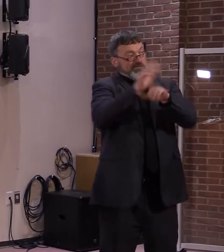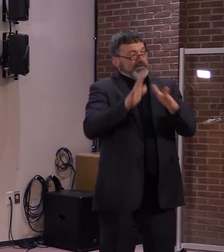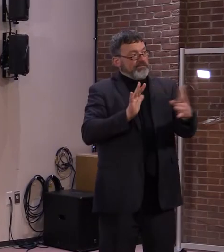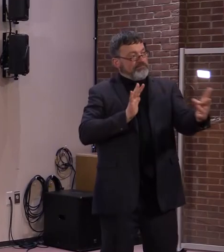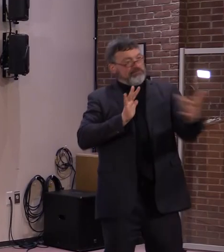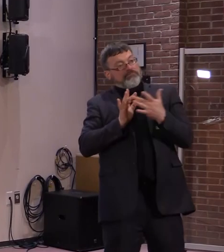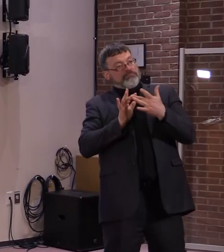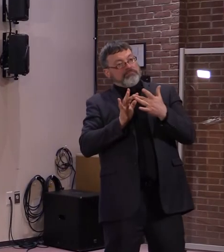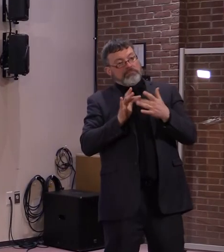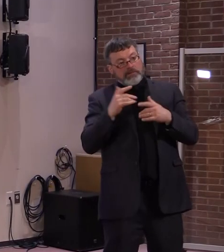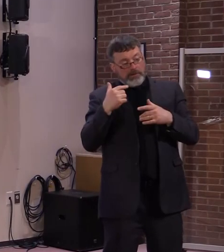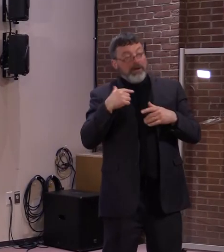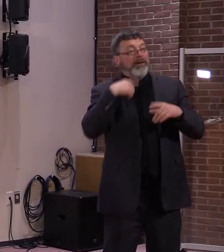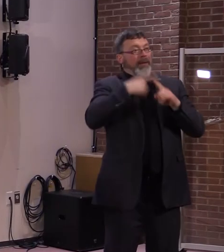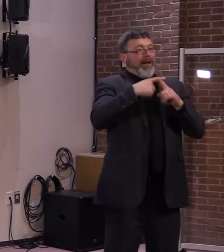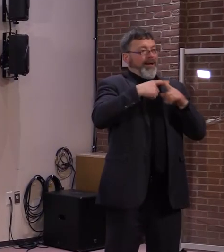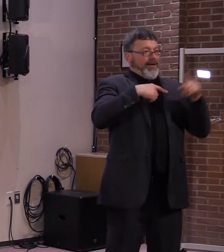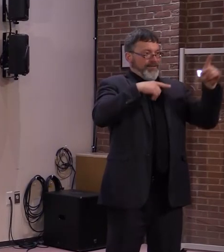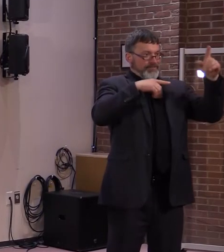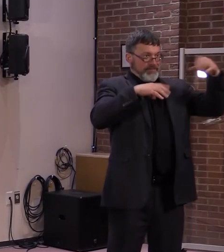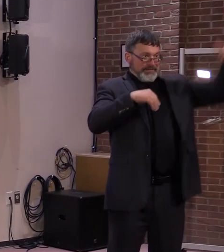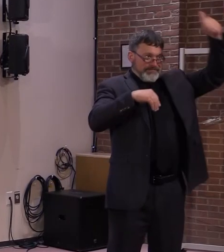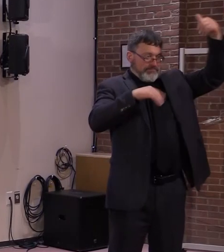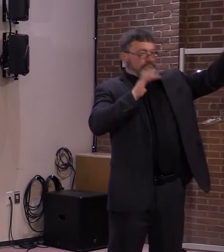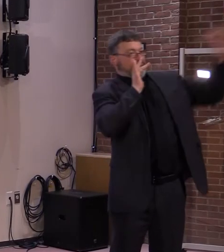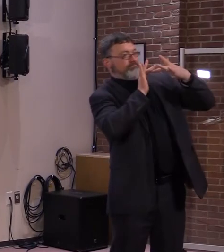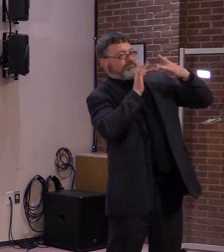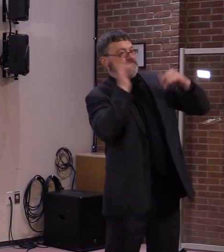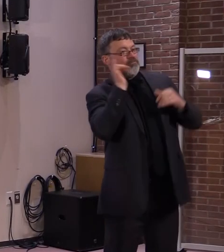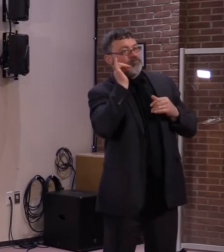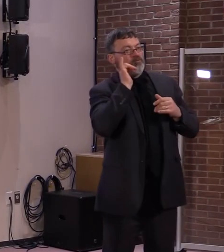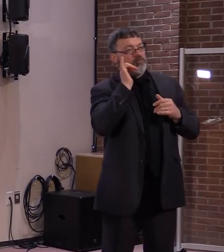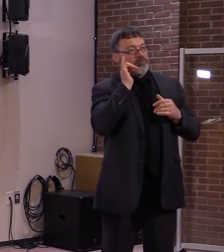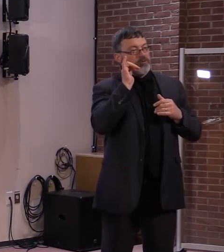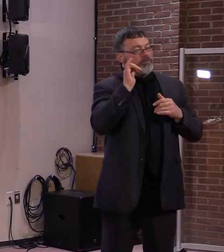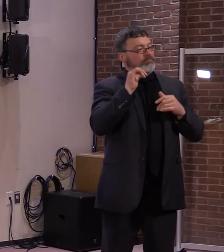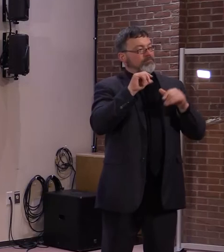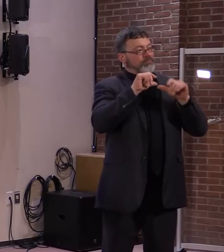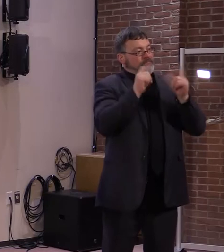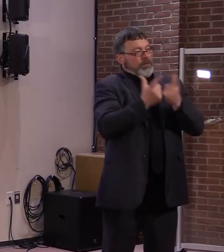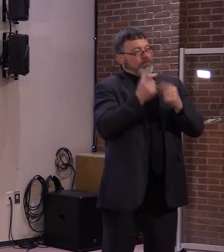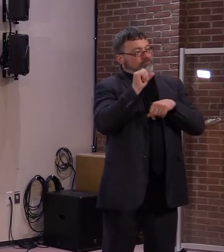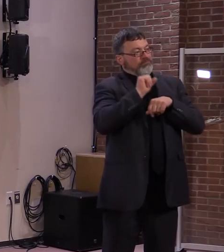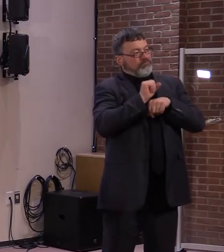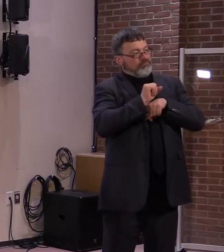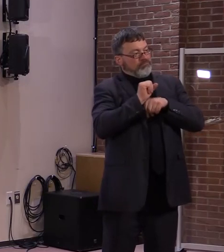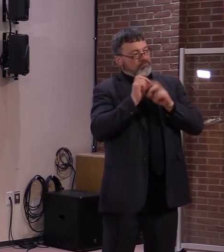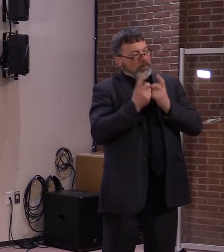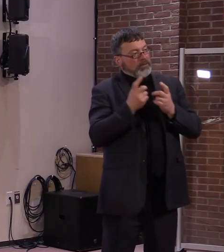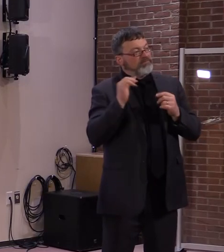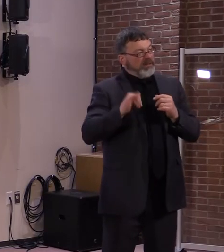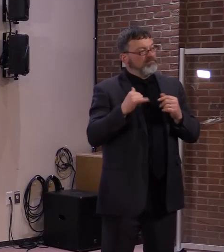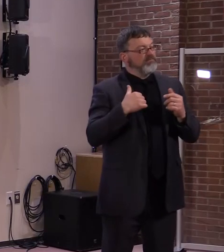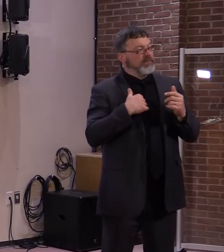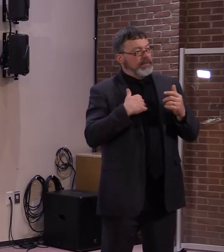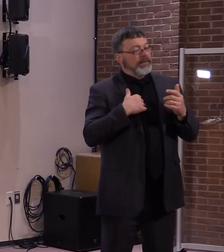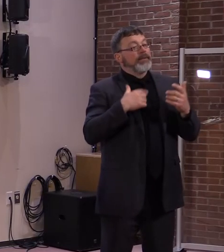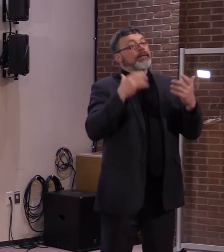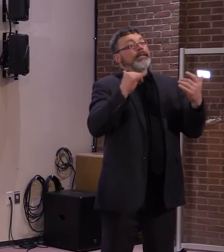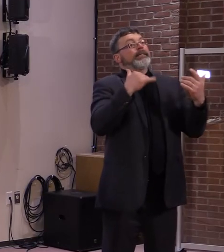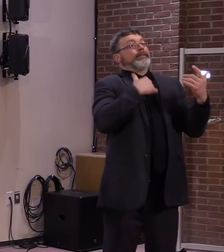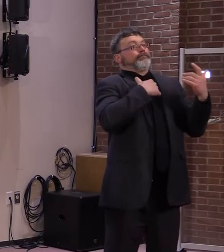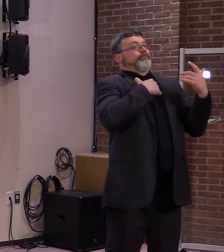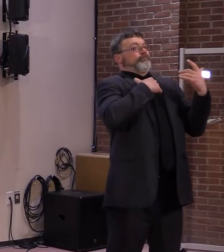experiencing. But, again, I think it really depends on a case-by-case basis. Right. And for you or for the